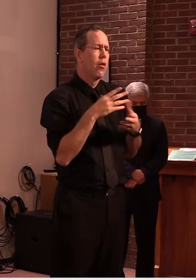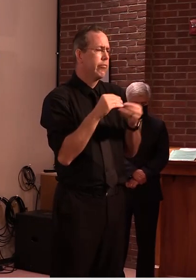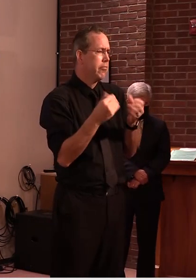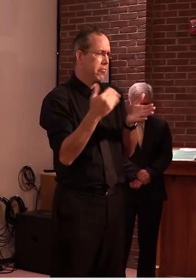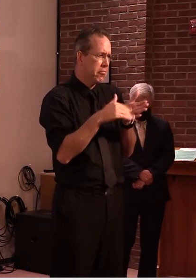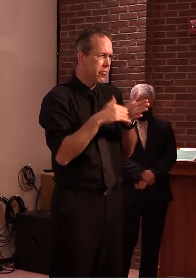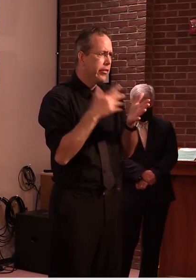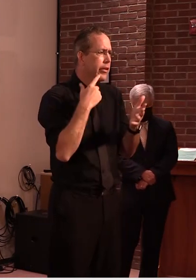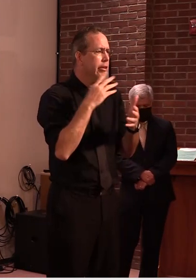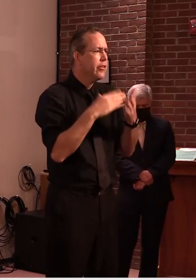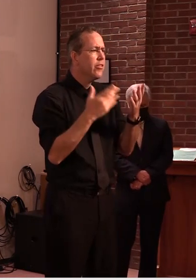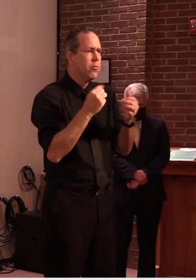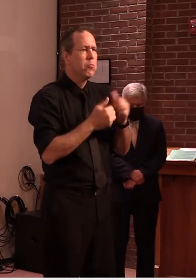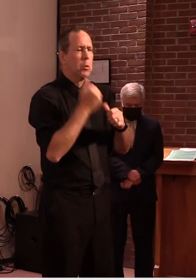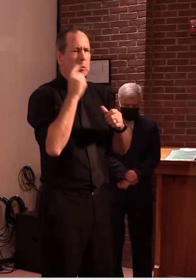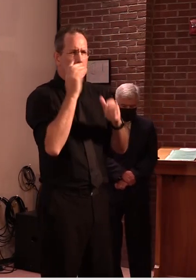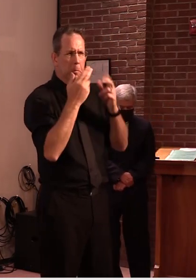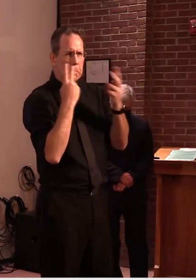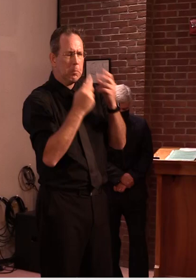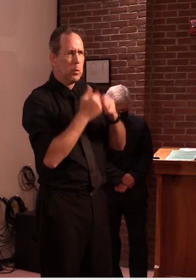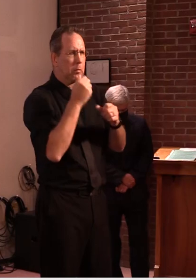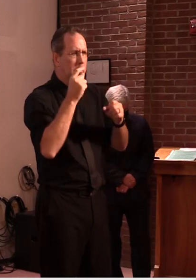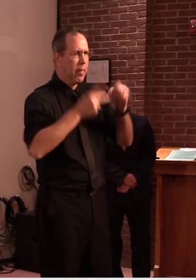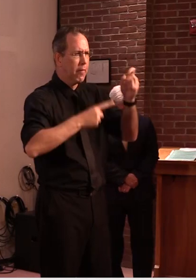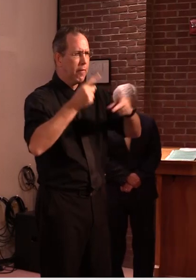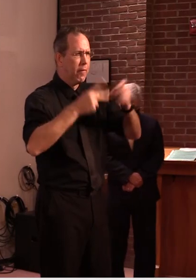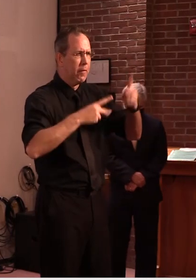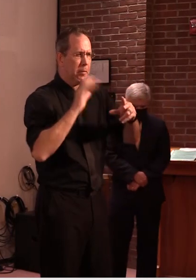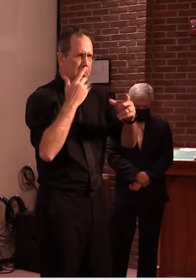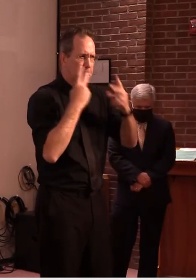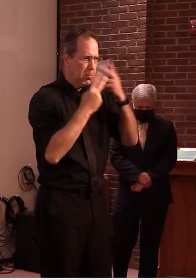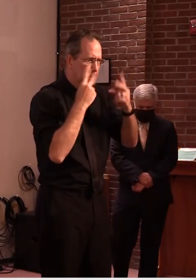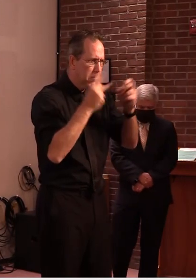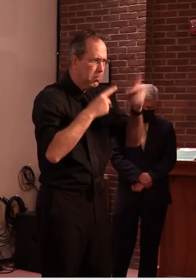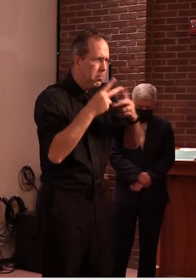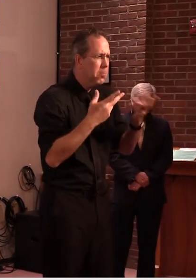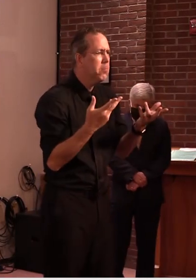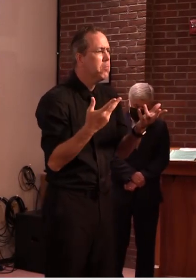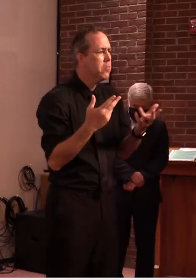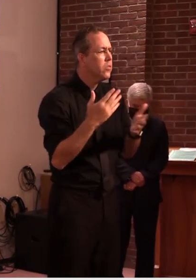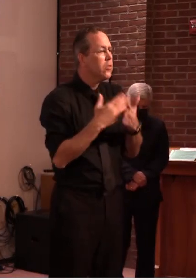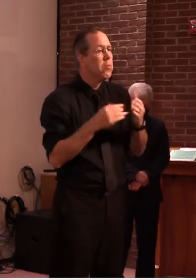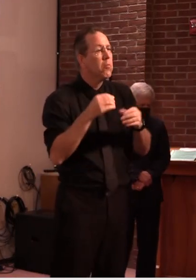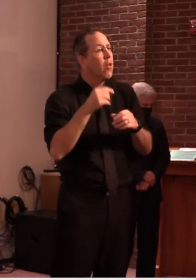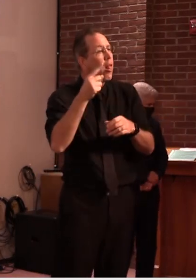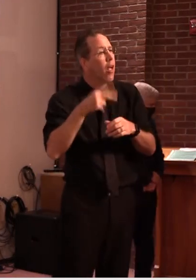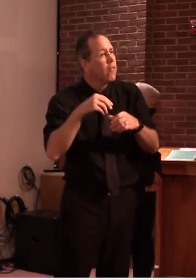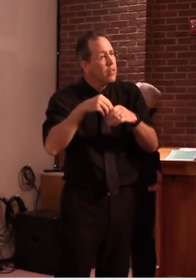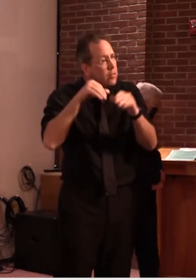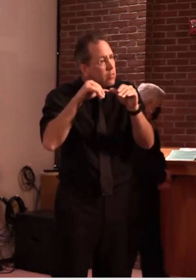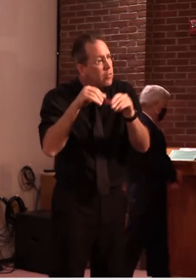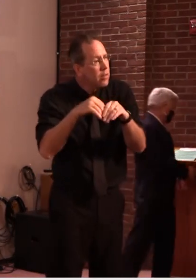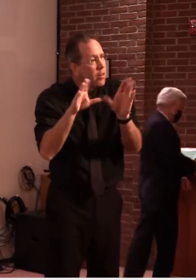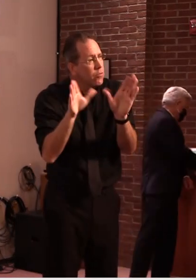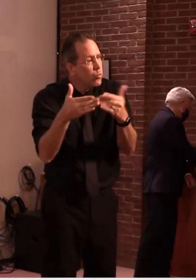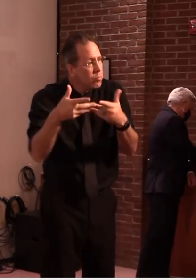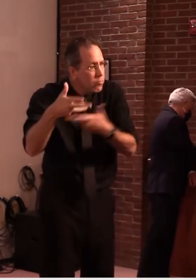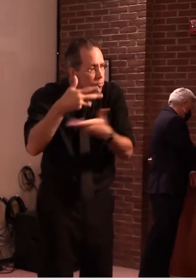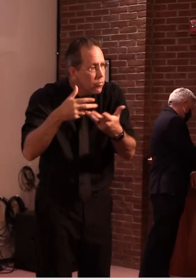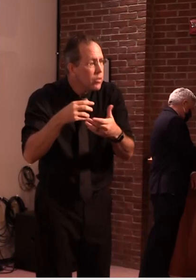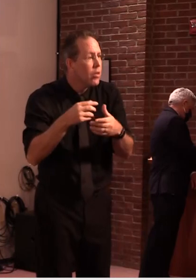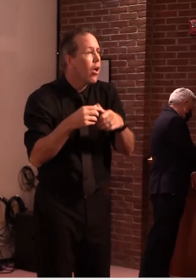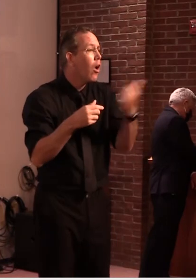situations where they come in for a day or two or three a week and then have remote learning so